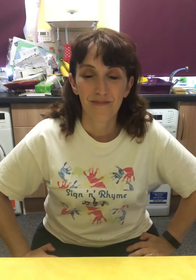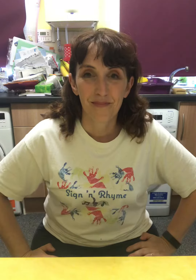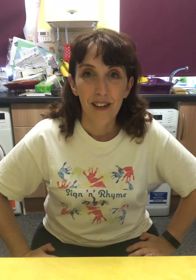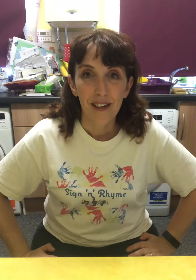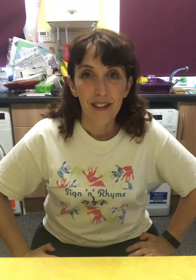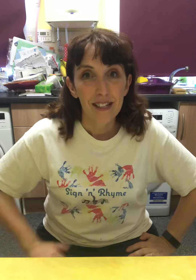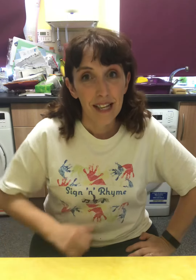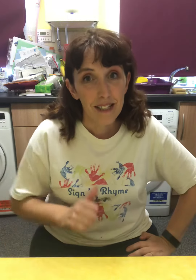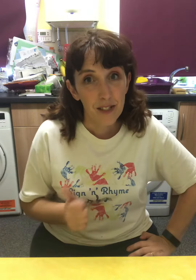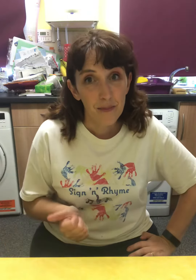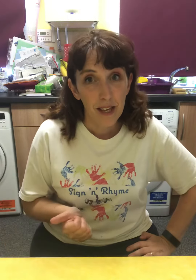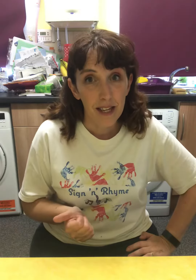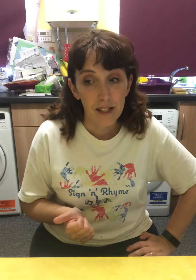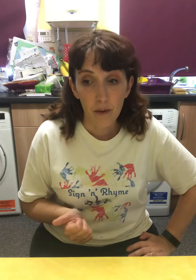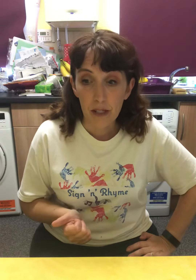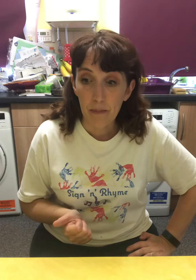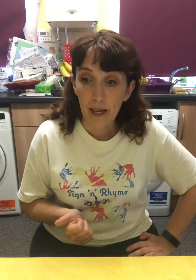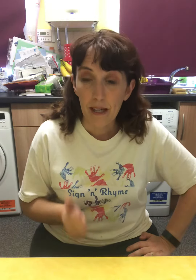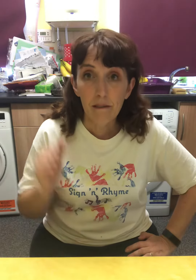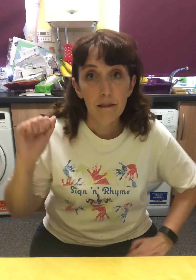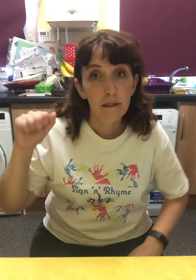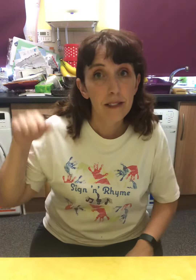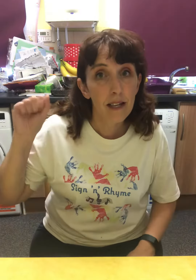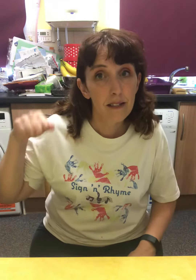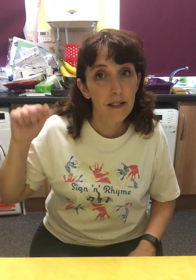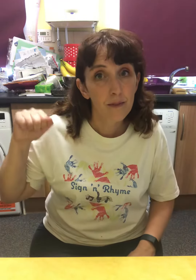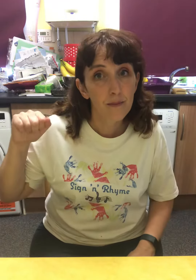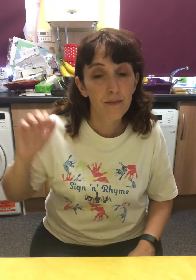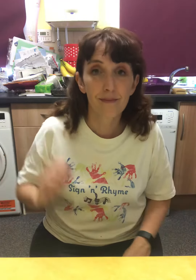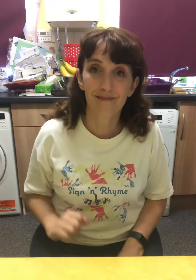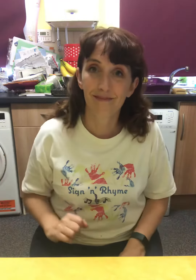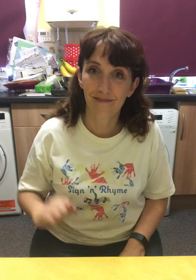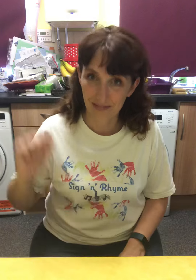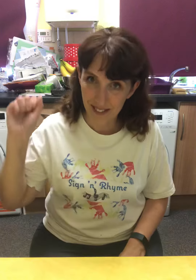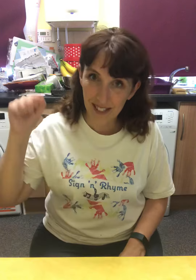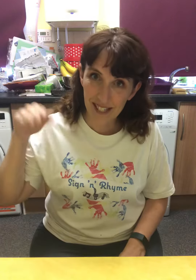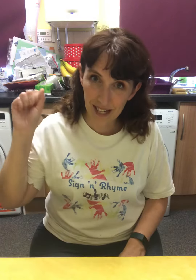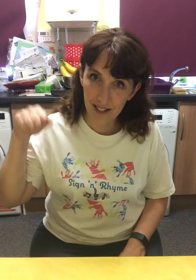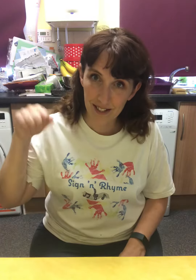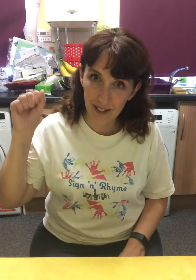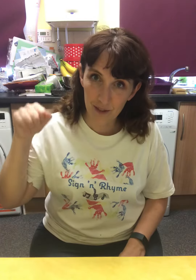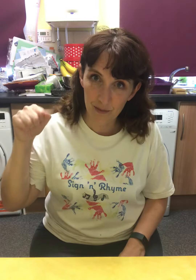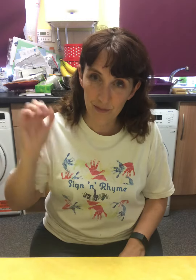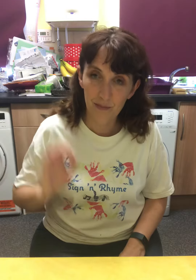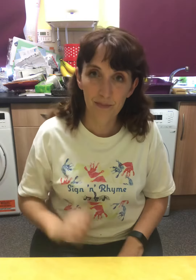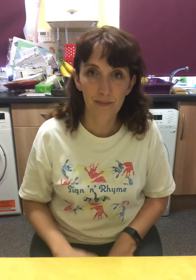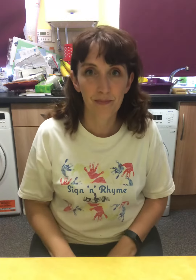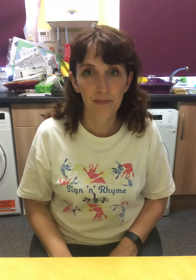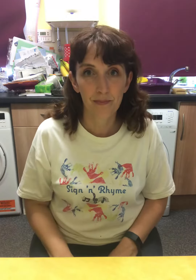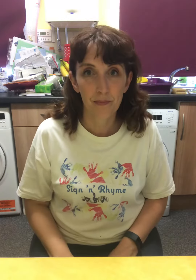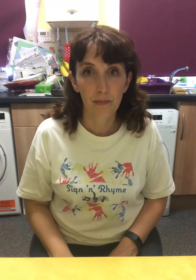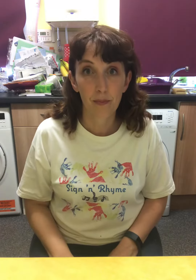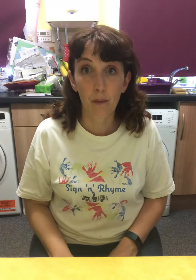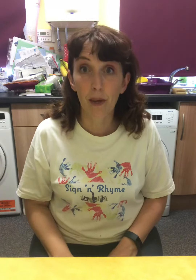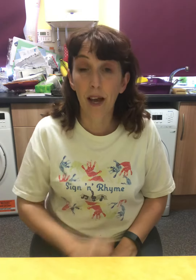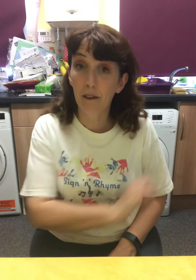Next it's going to be YES. YES. Then we have